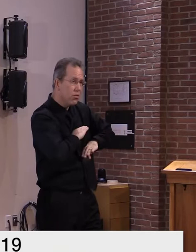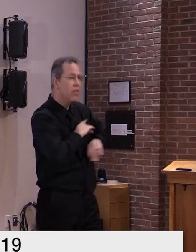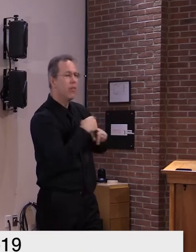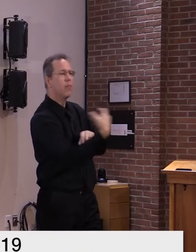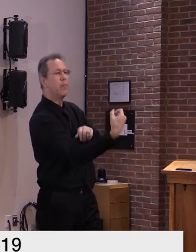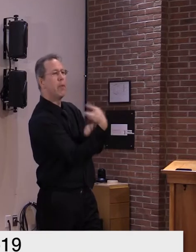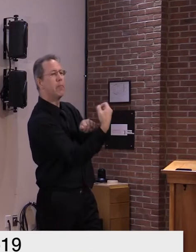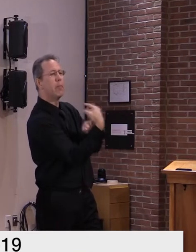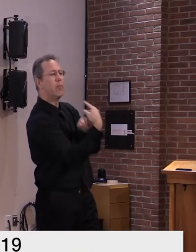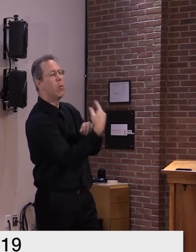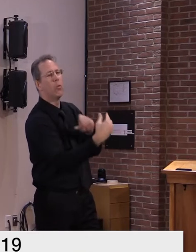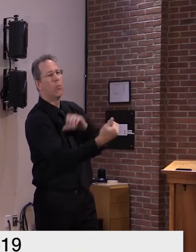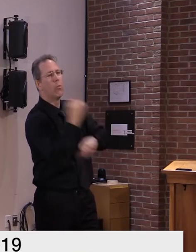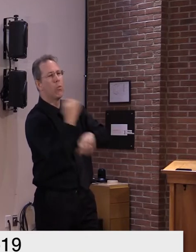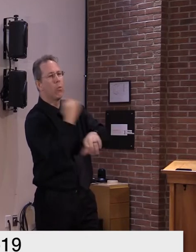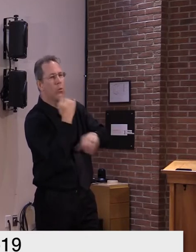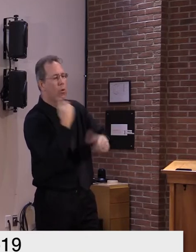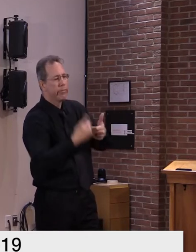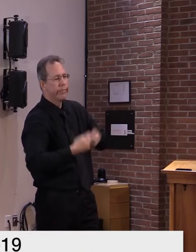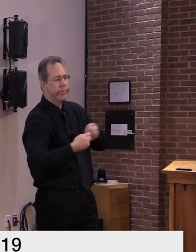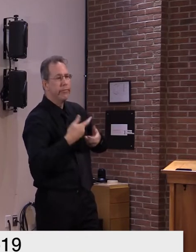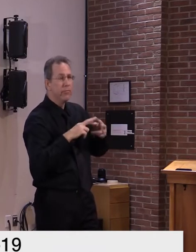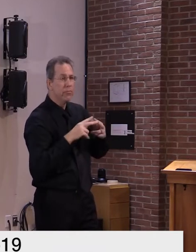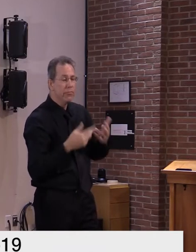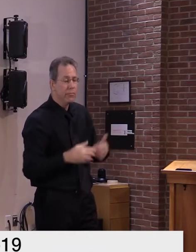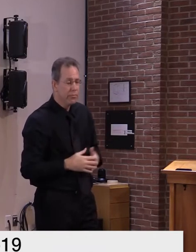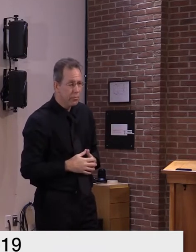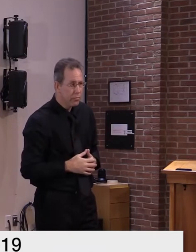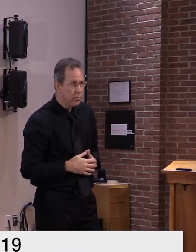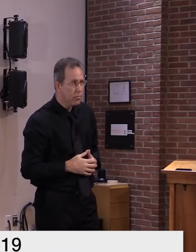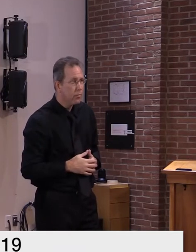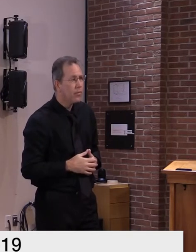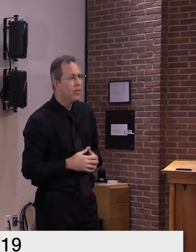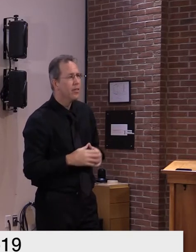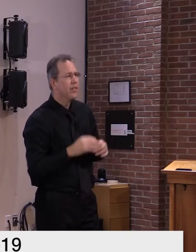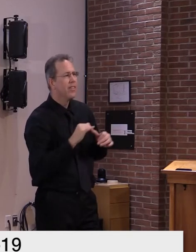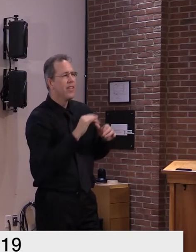log in and that login is dependent on a password that you uh choose